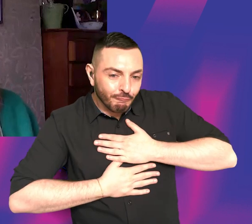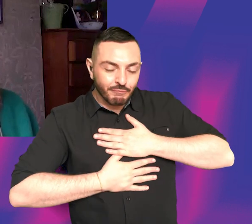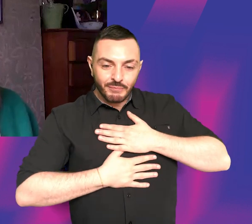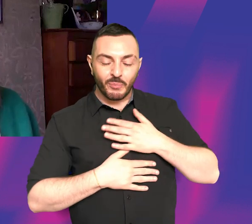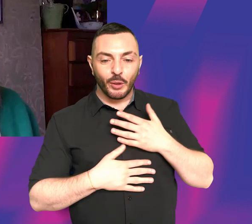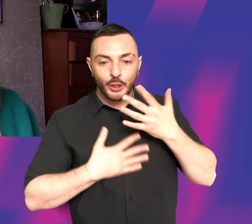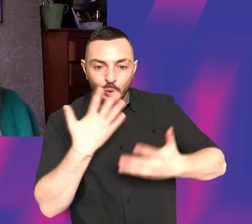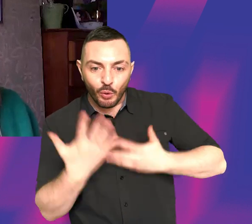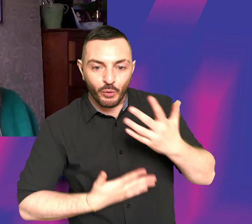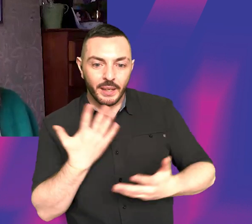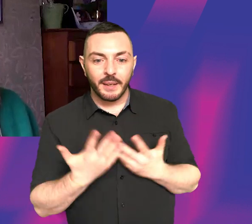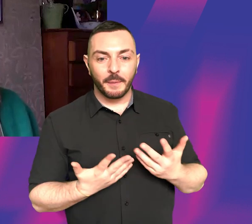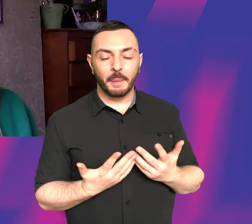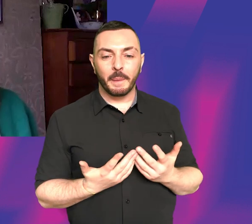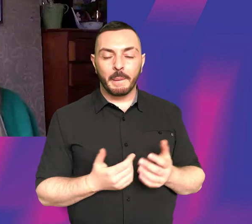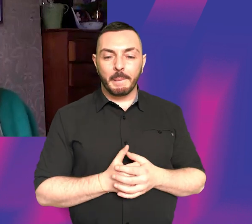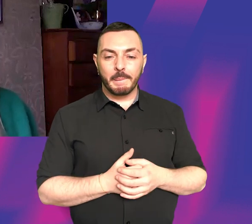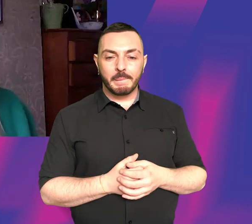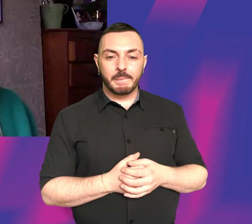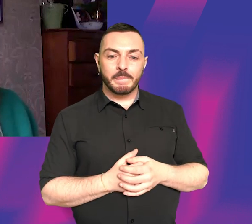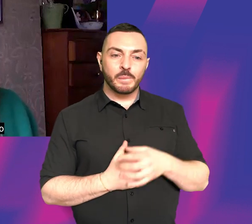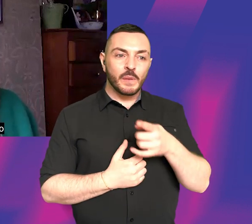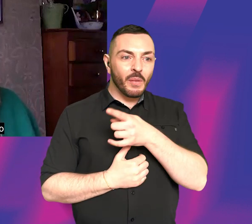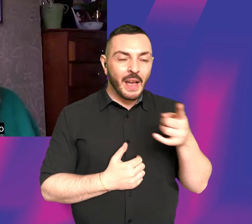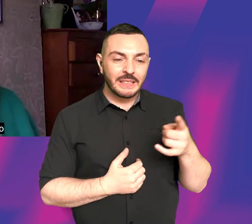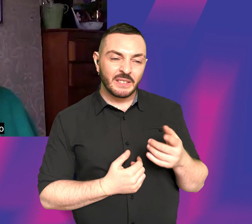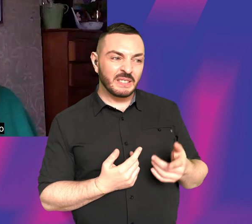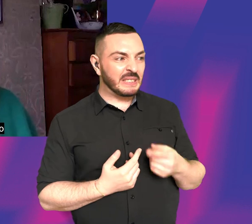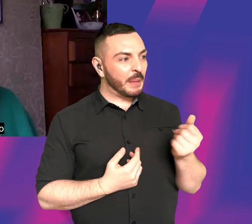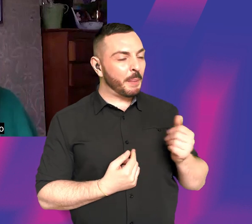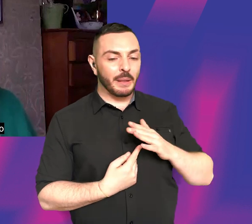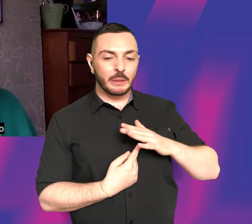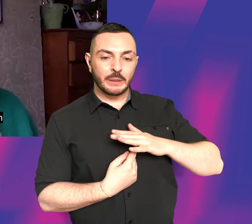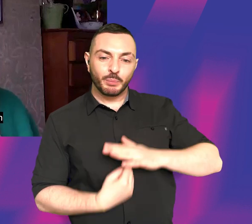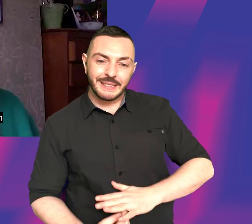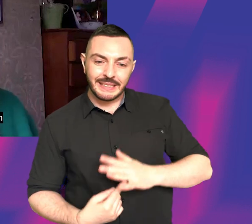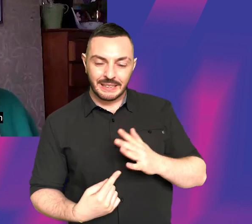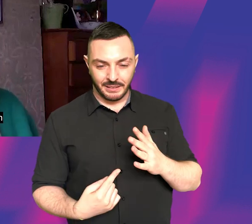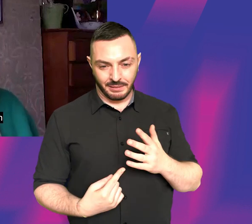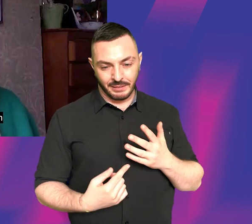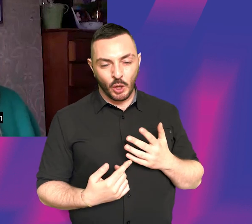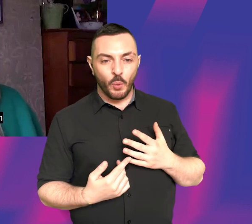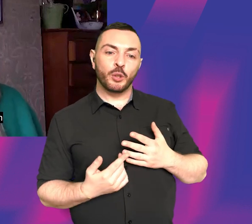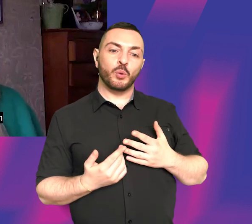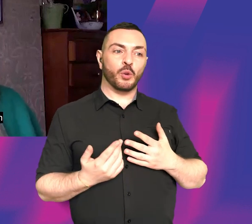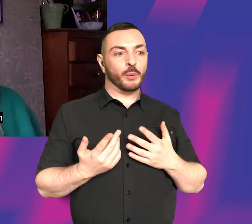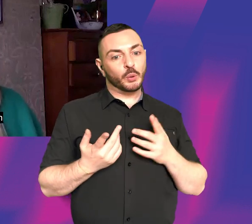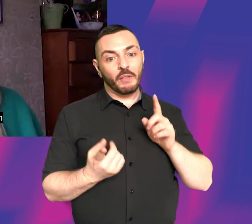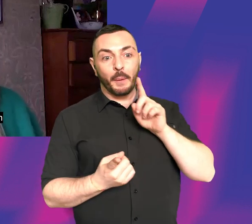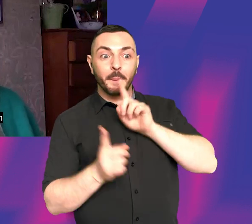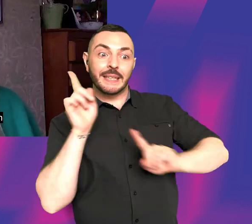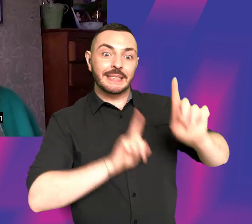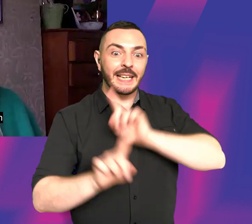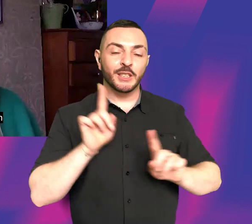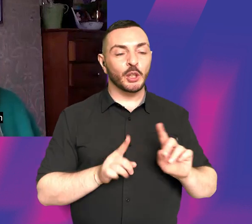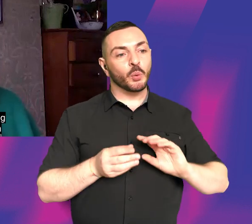in, but I found it, was not that uplifting. And I found it very hard, you know, when you go in to have meetings with production